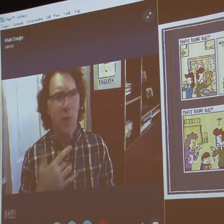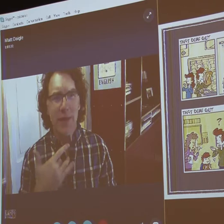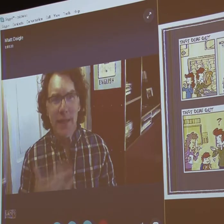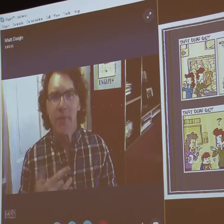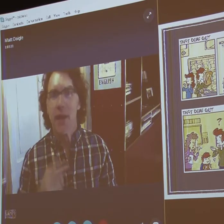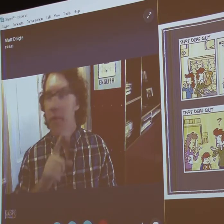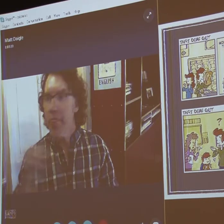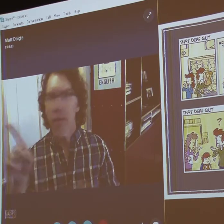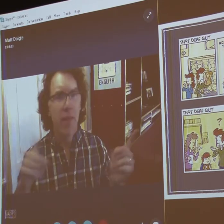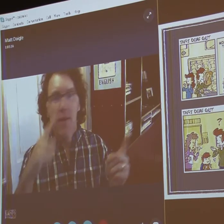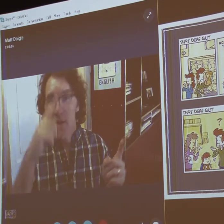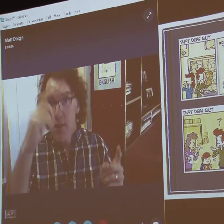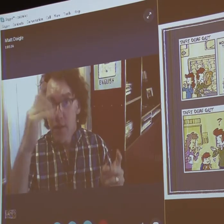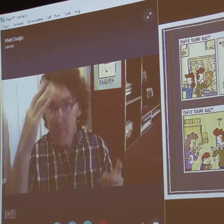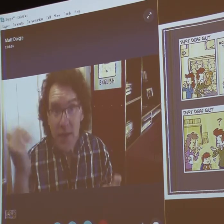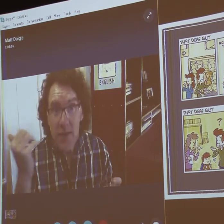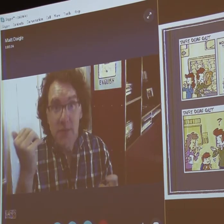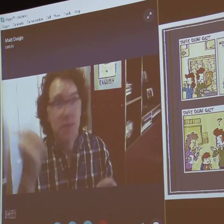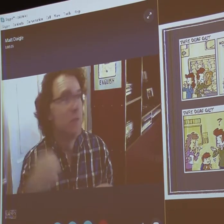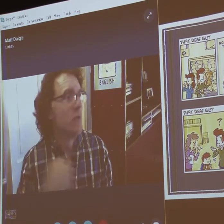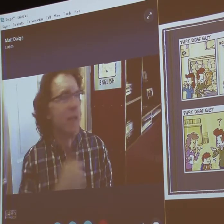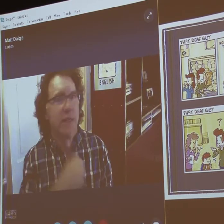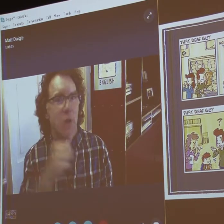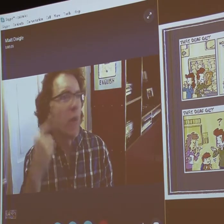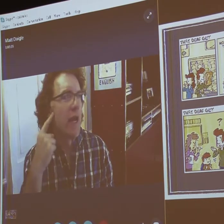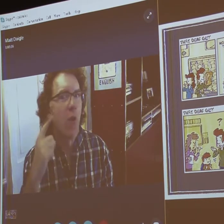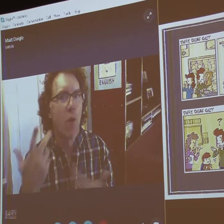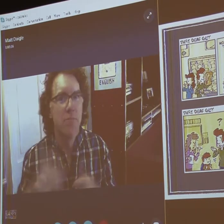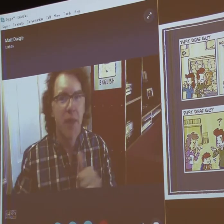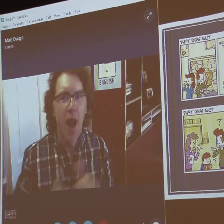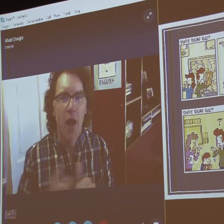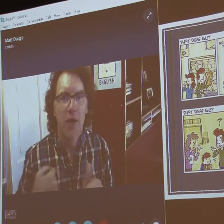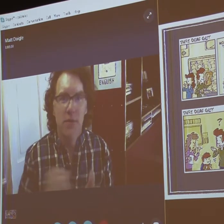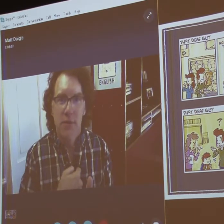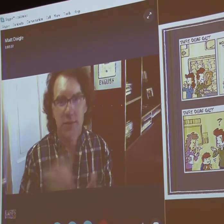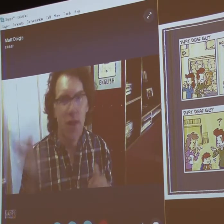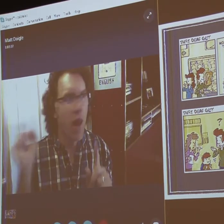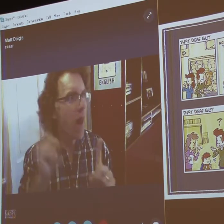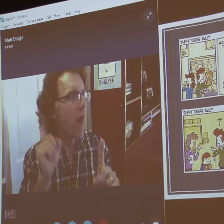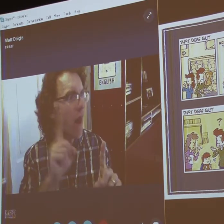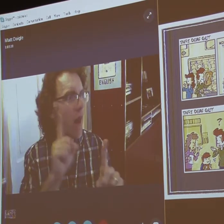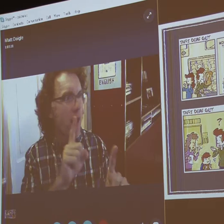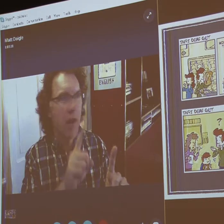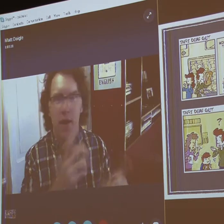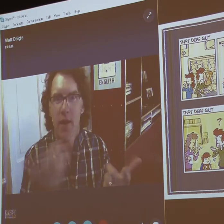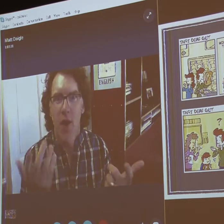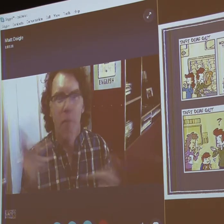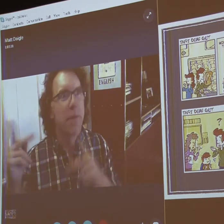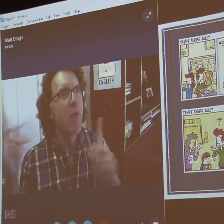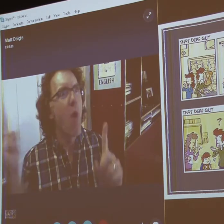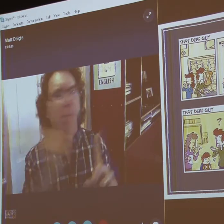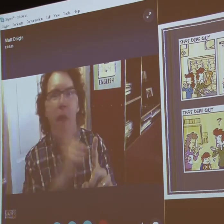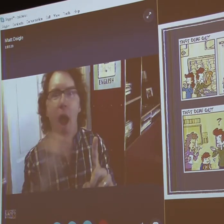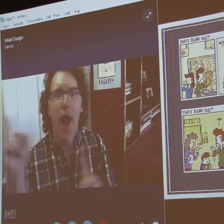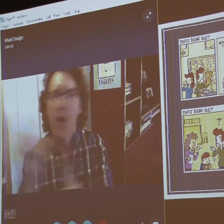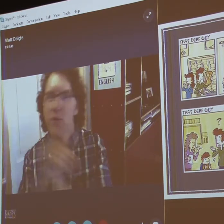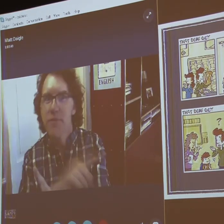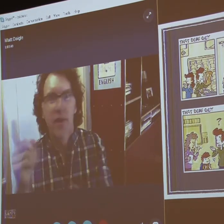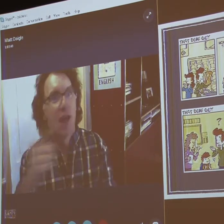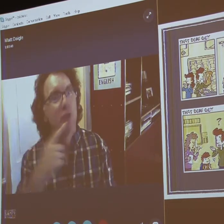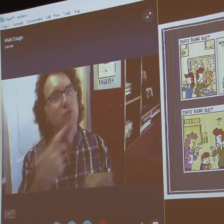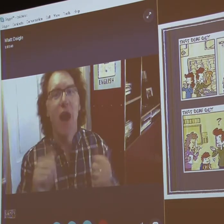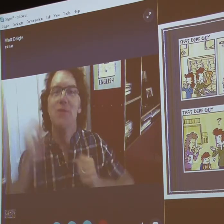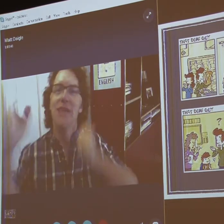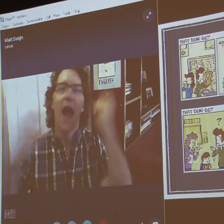It's not like I'm different or we're different because we don't hear what's behind us. Deaf people don't hear if somebody's